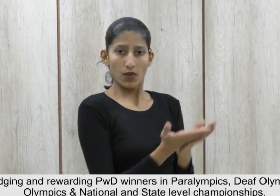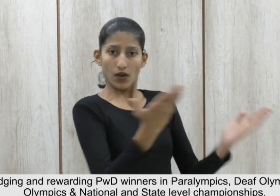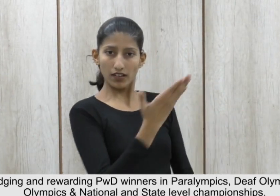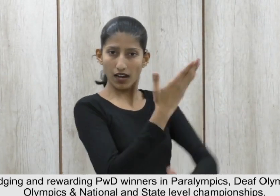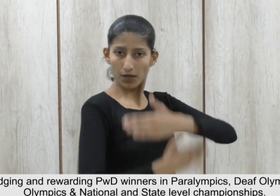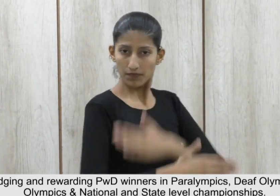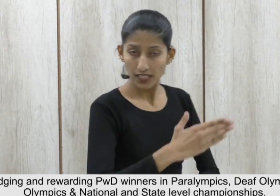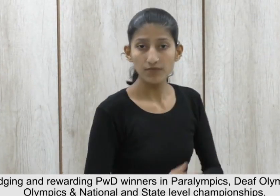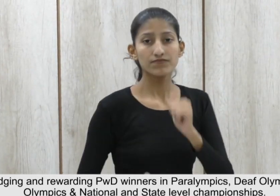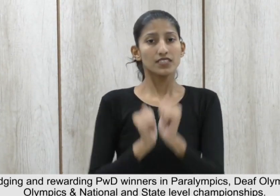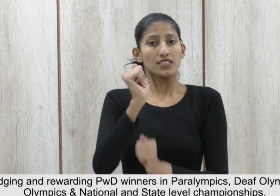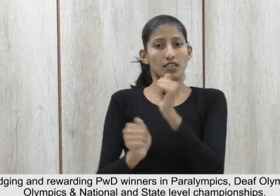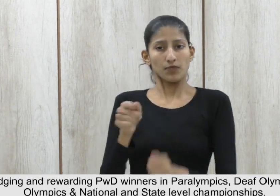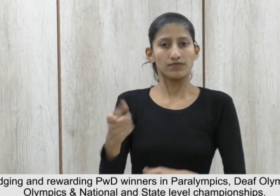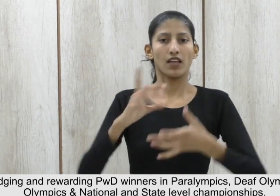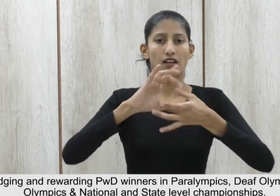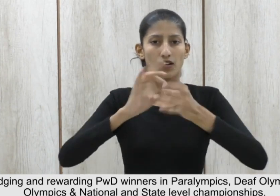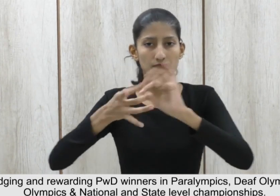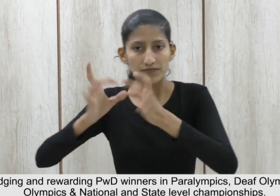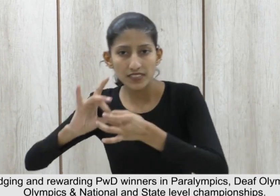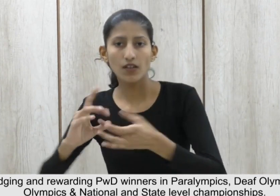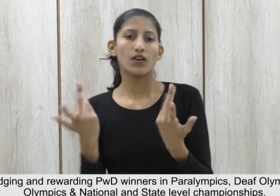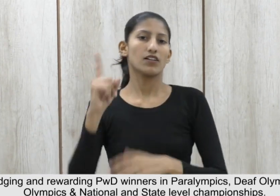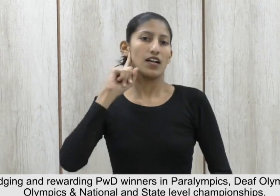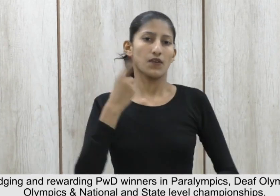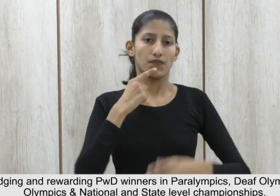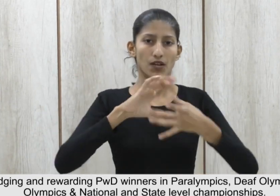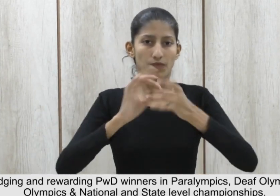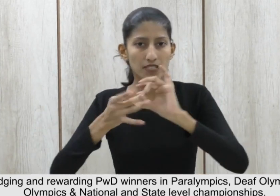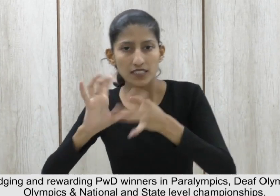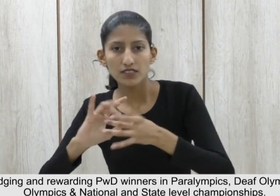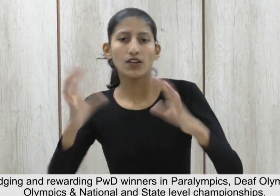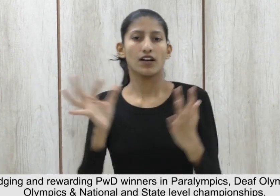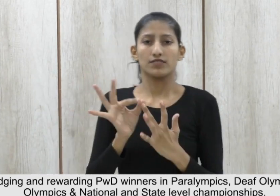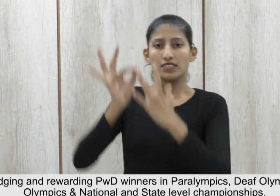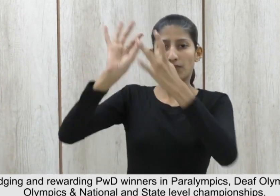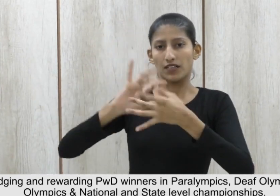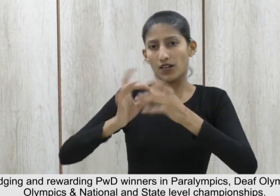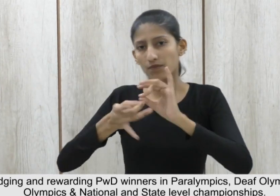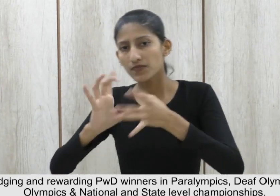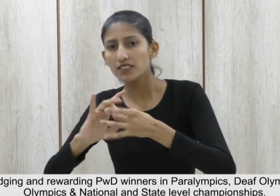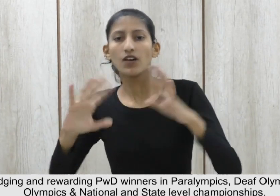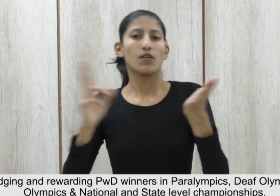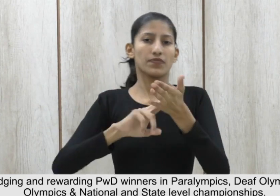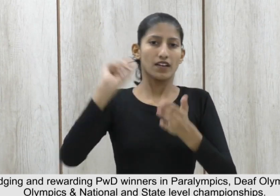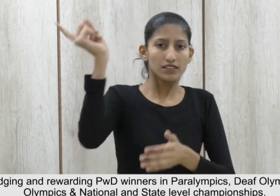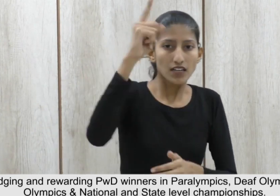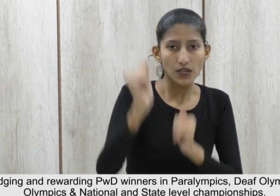Acknowledging and rewarding PWD winners in Paralympics, Deaf Olympics, Special